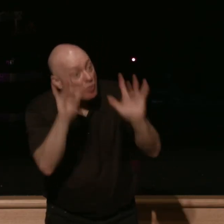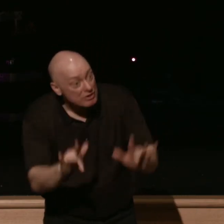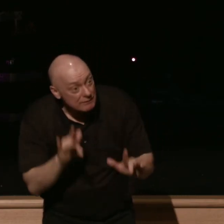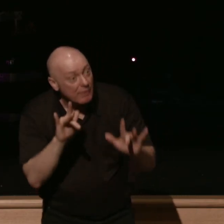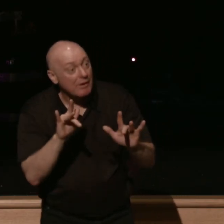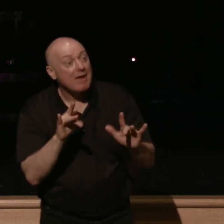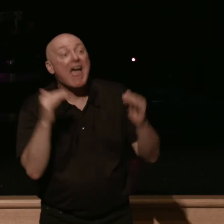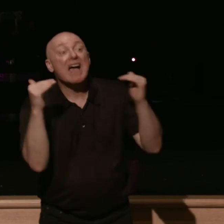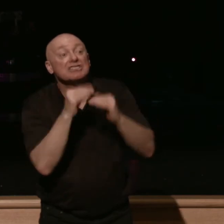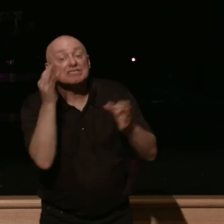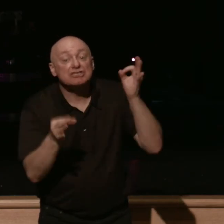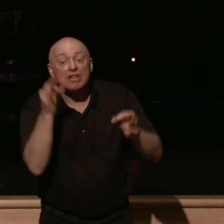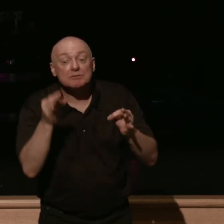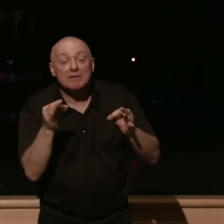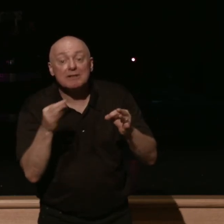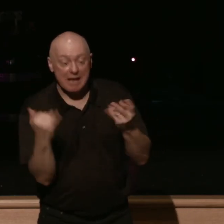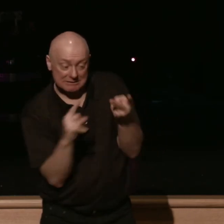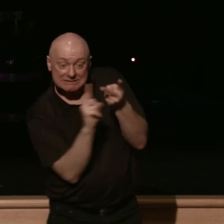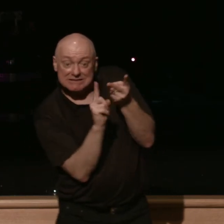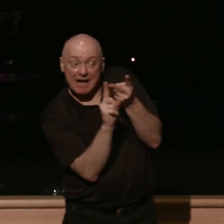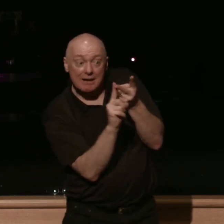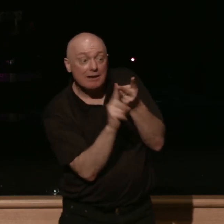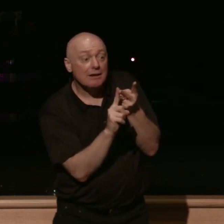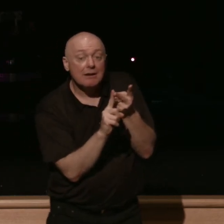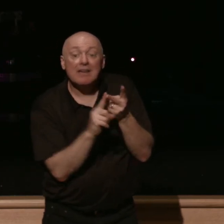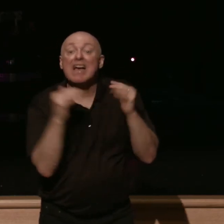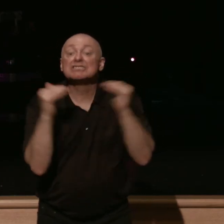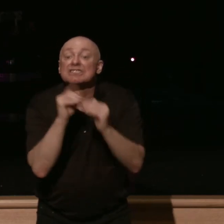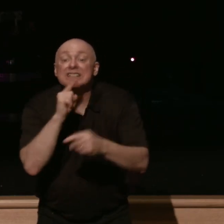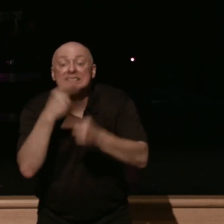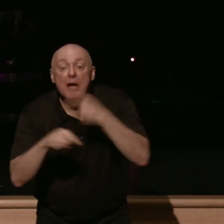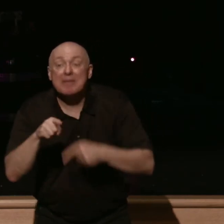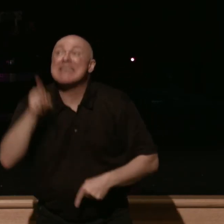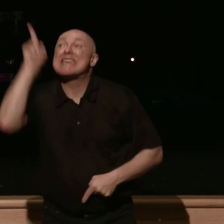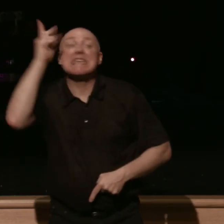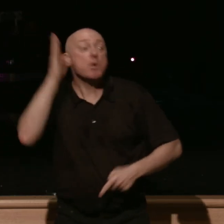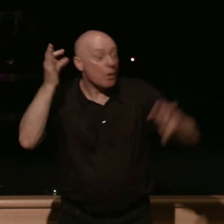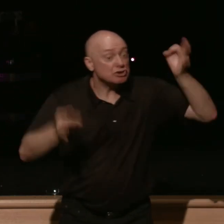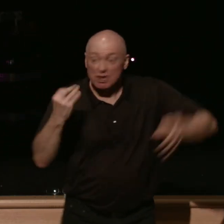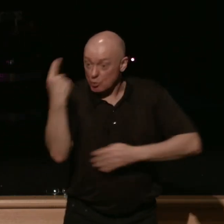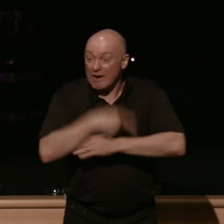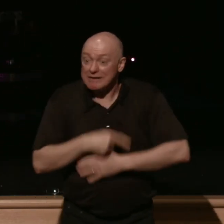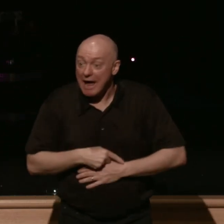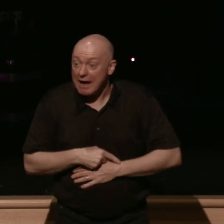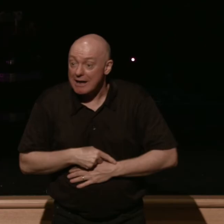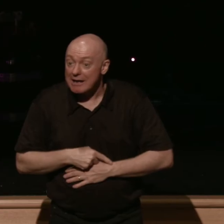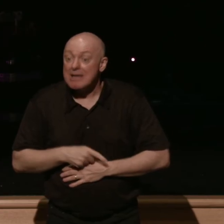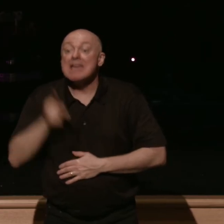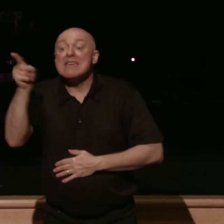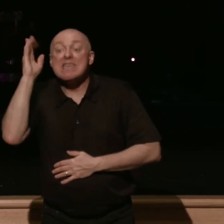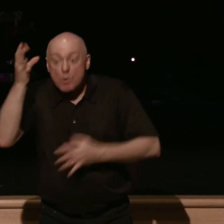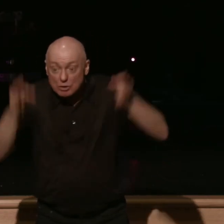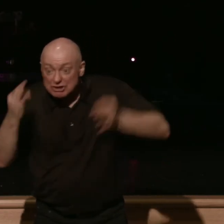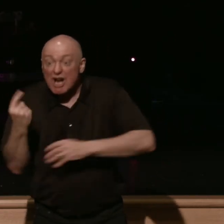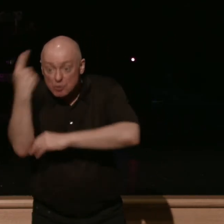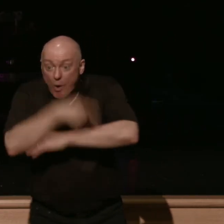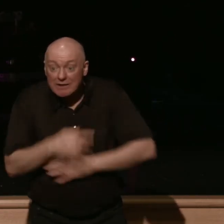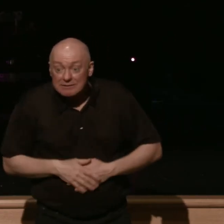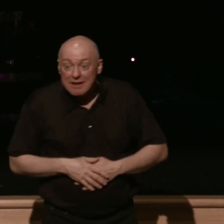judgment here's the second point it's this justice is coming and he's going to judge justice is coming and he's going to judge after verses